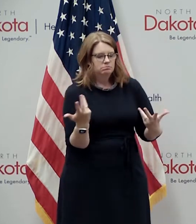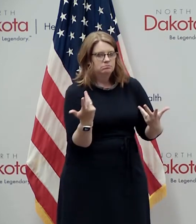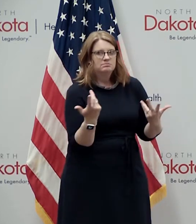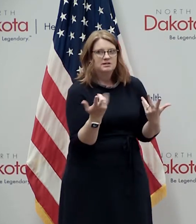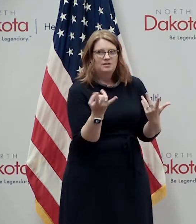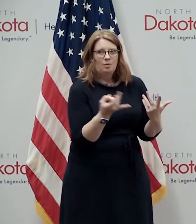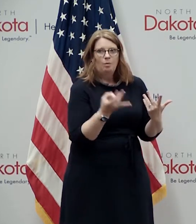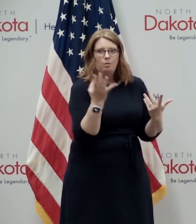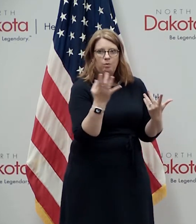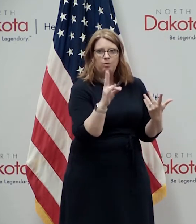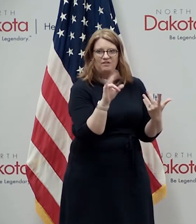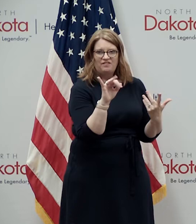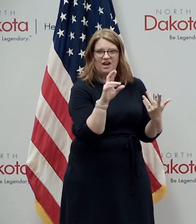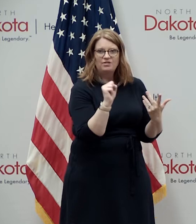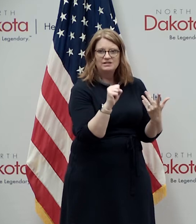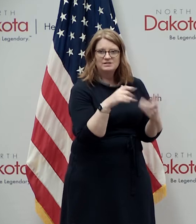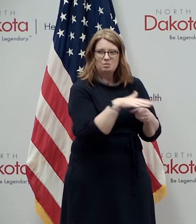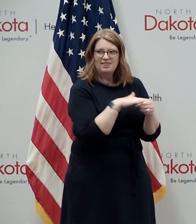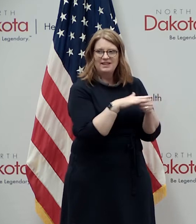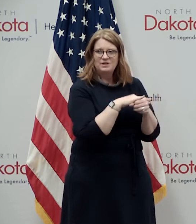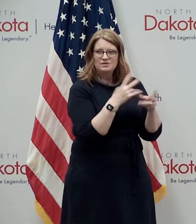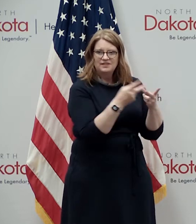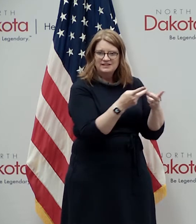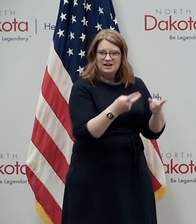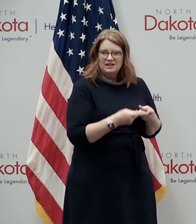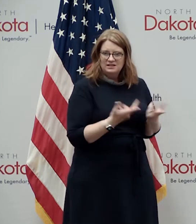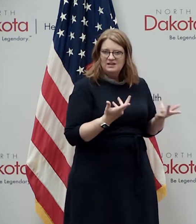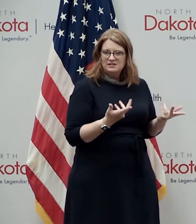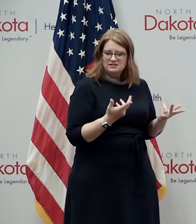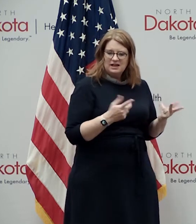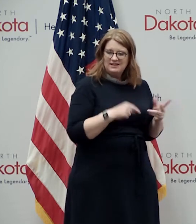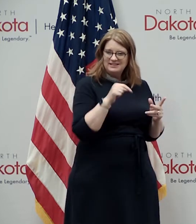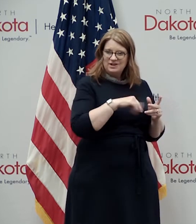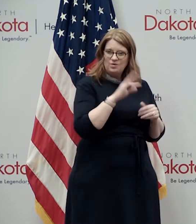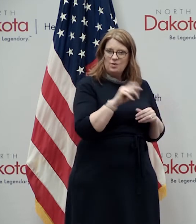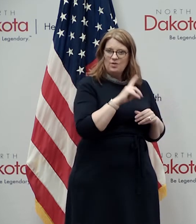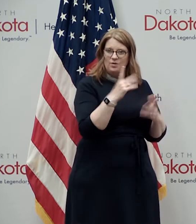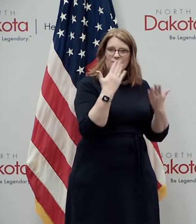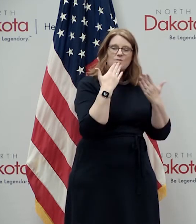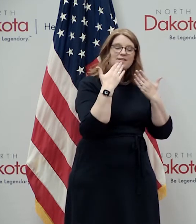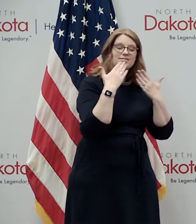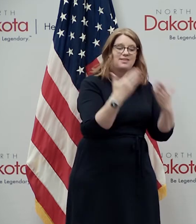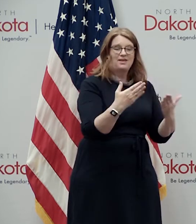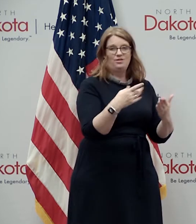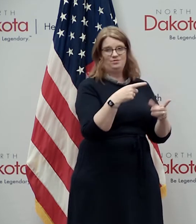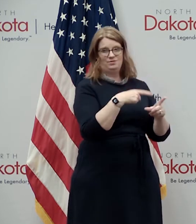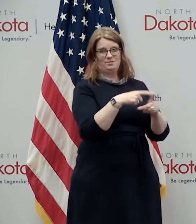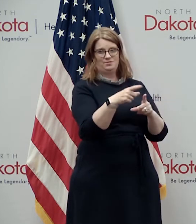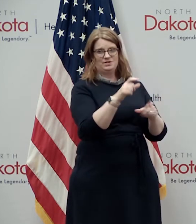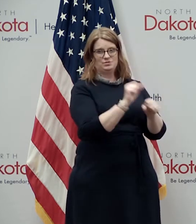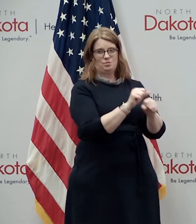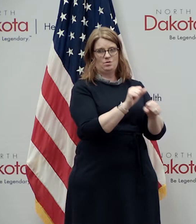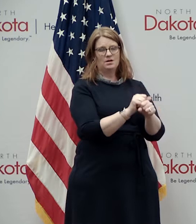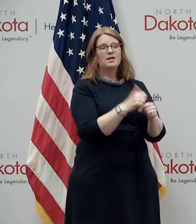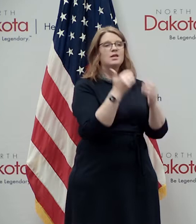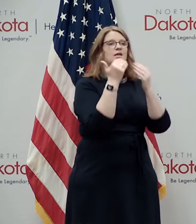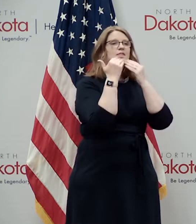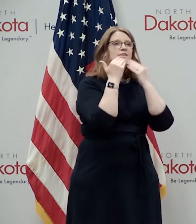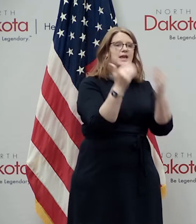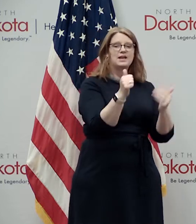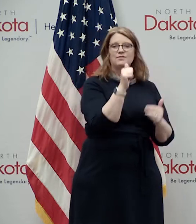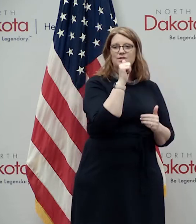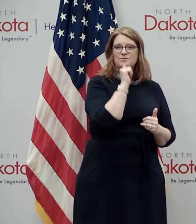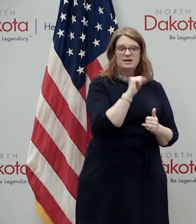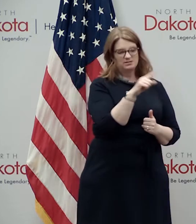a deadly uh virus within those facilities and as fellow north dakotans we thank you for your professionalism for your patience with our